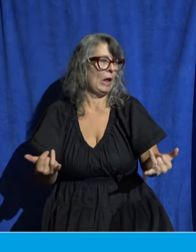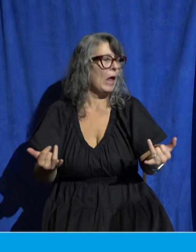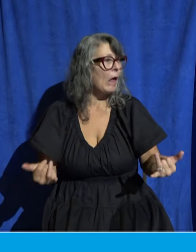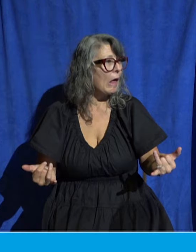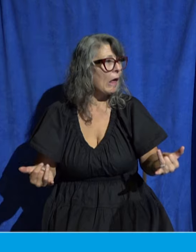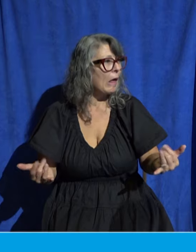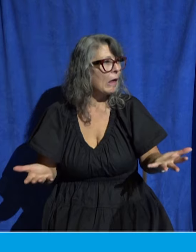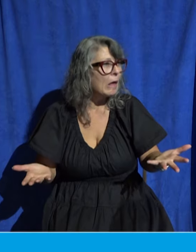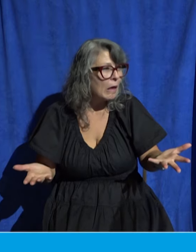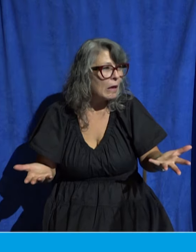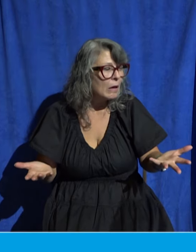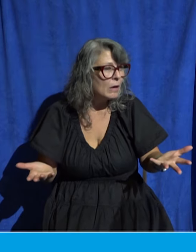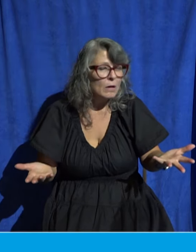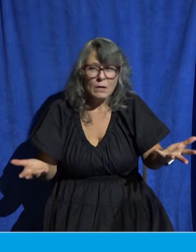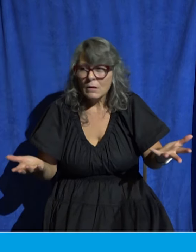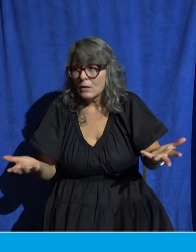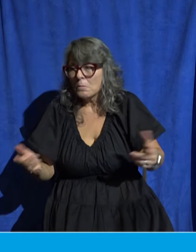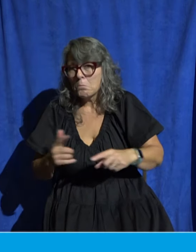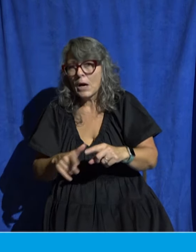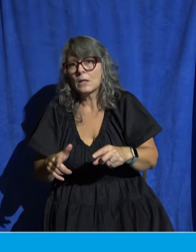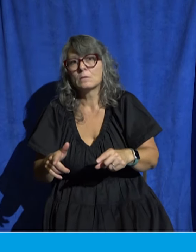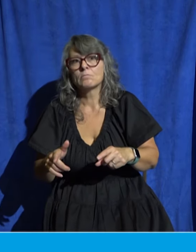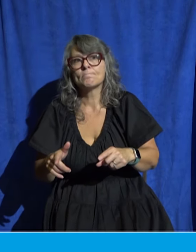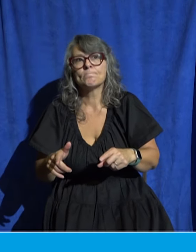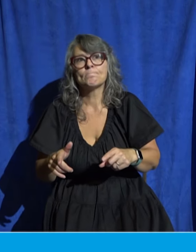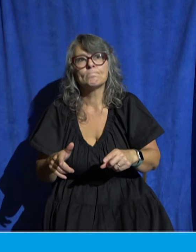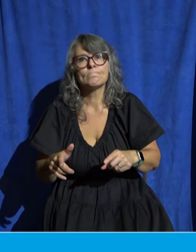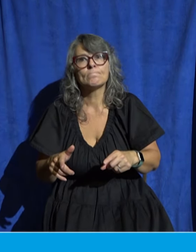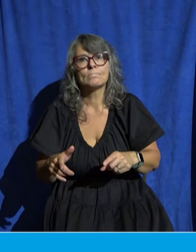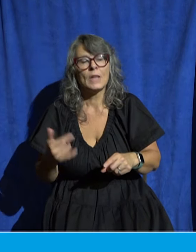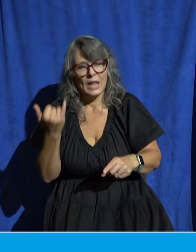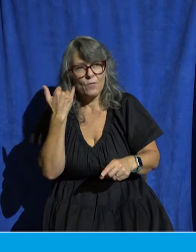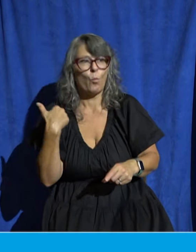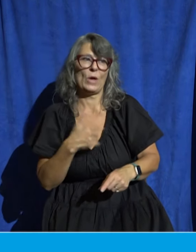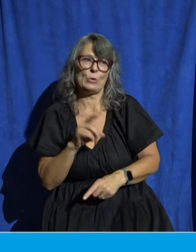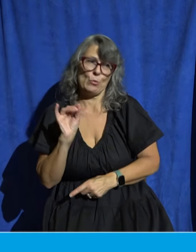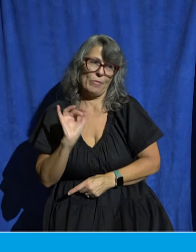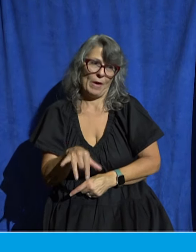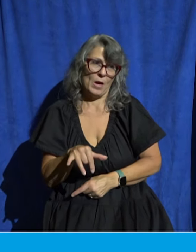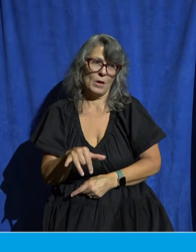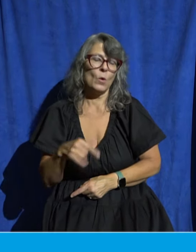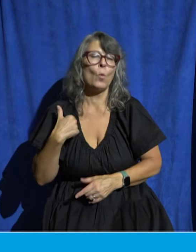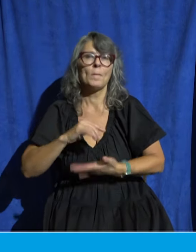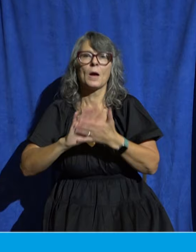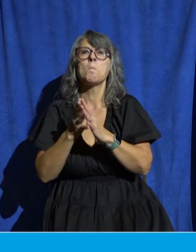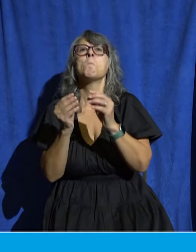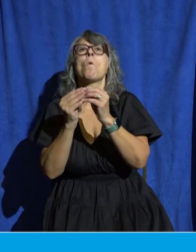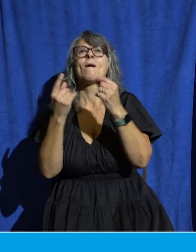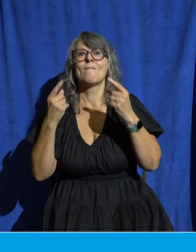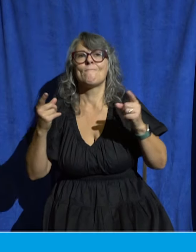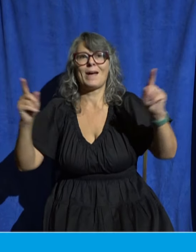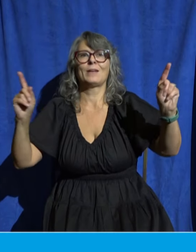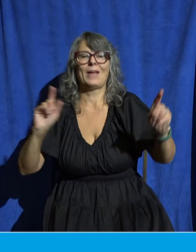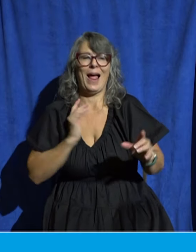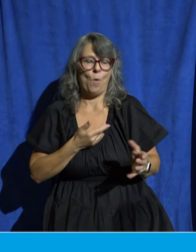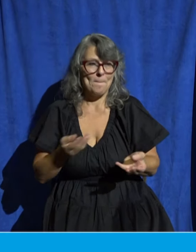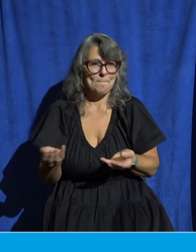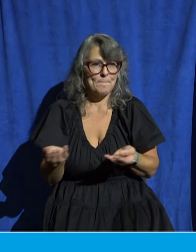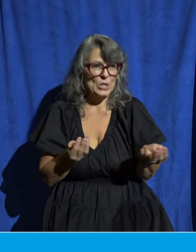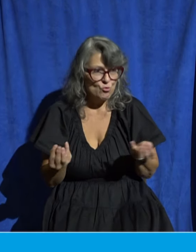when we do we become way more effective in ministry we experience more of the life that